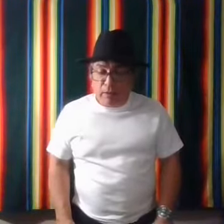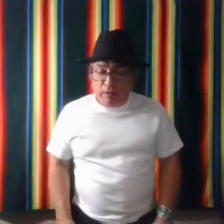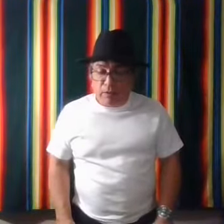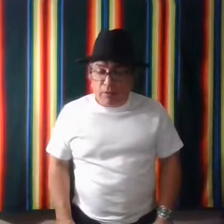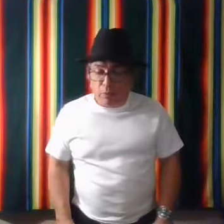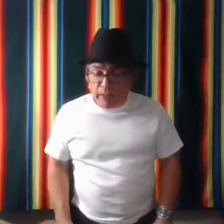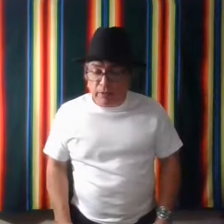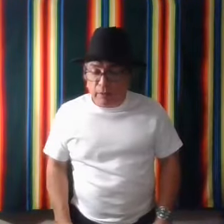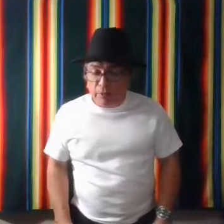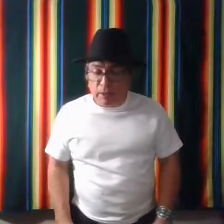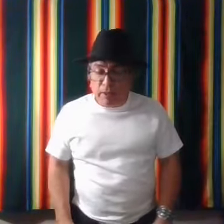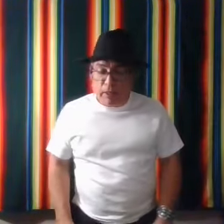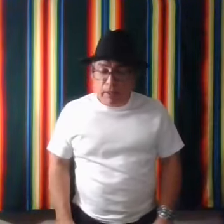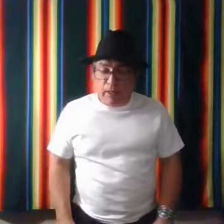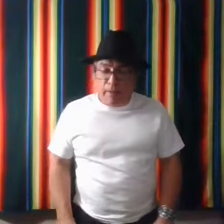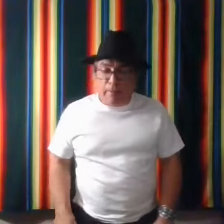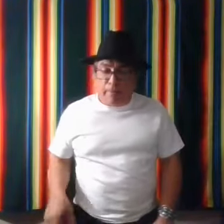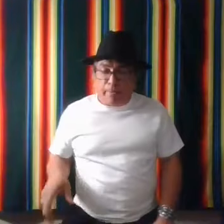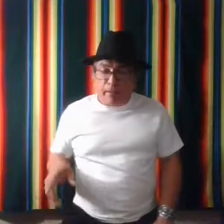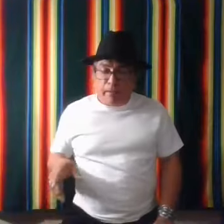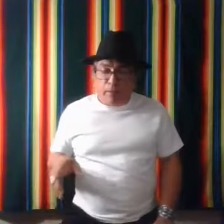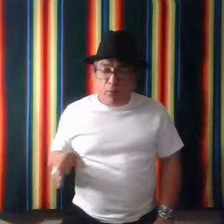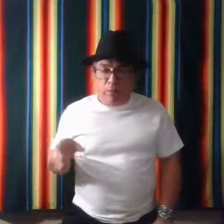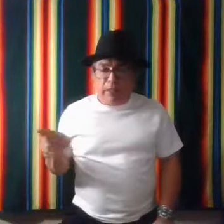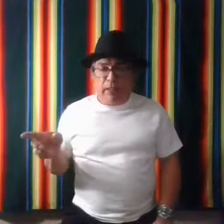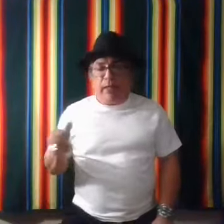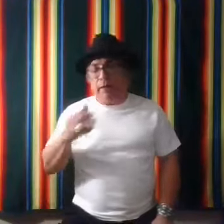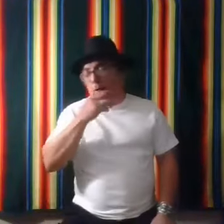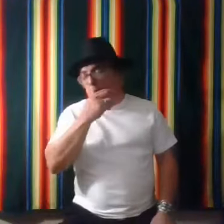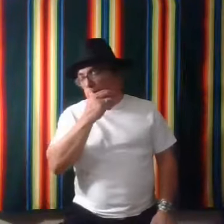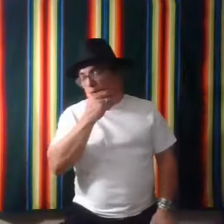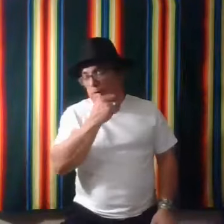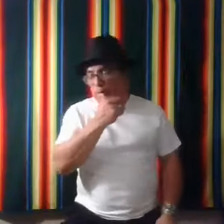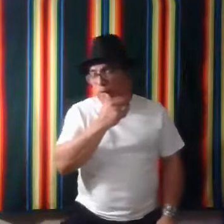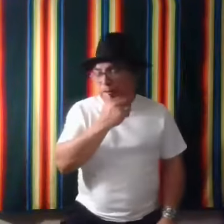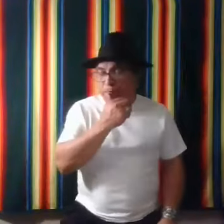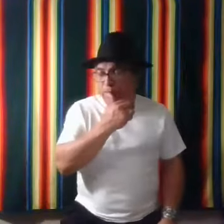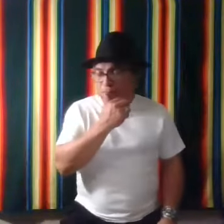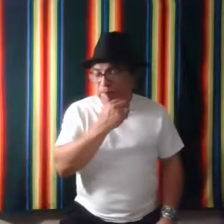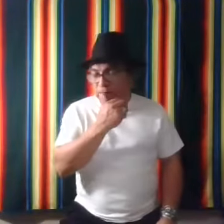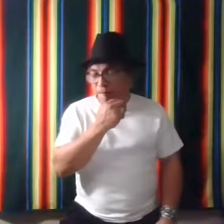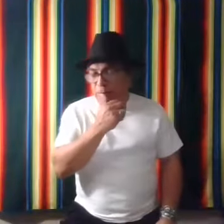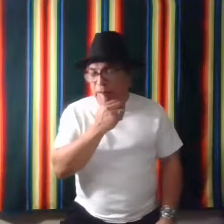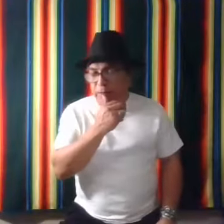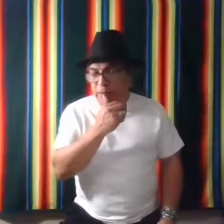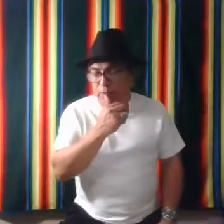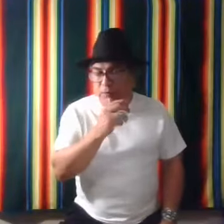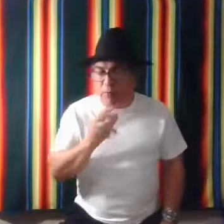to bring something, um, would be like, um, you want to give somebody some, some